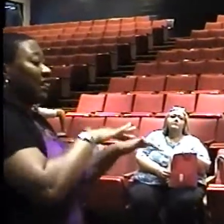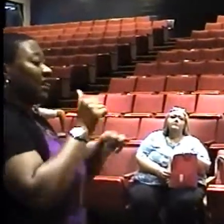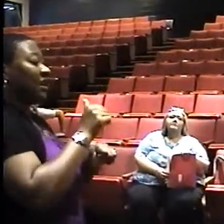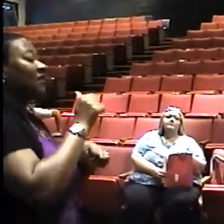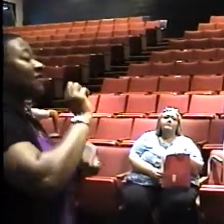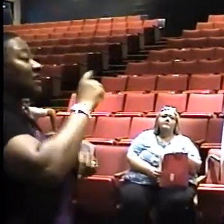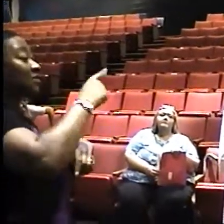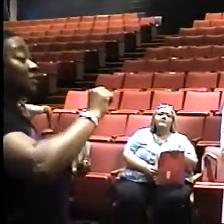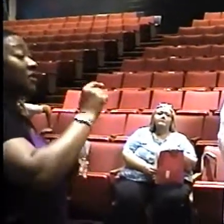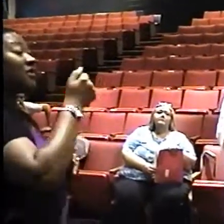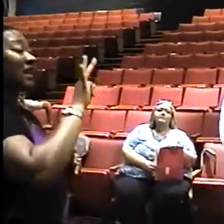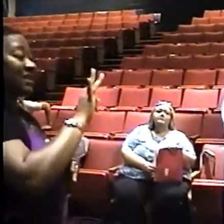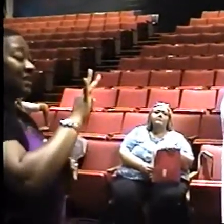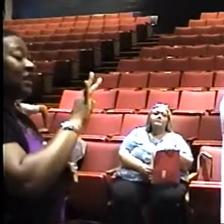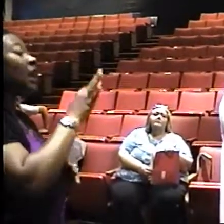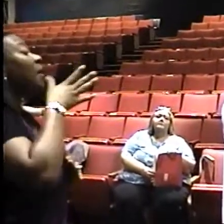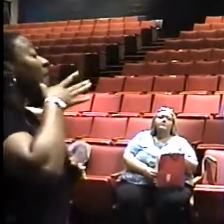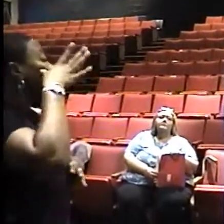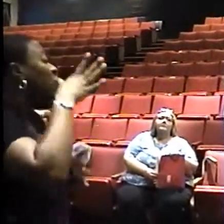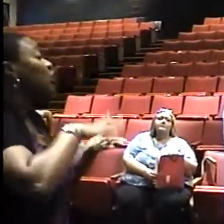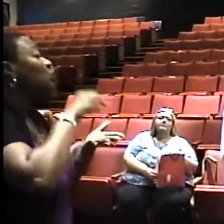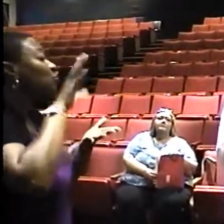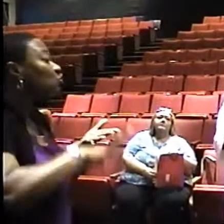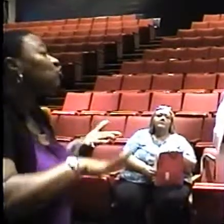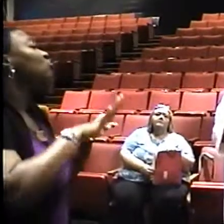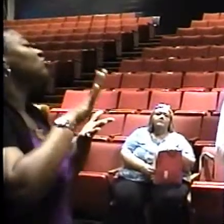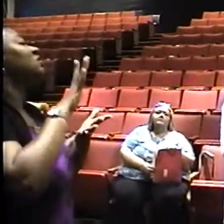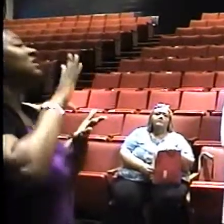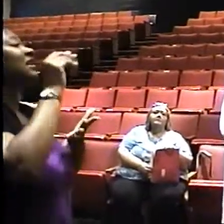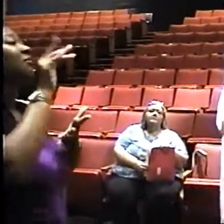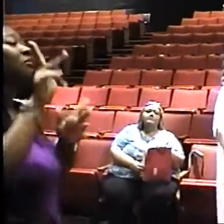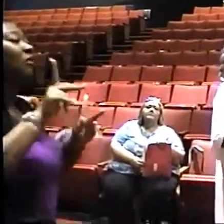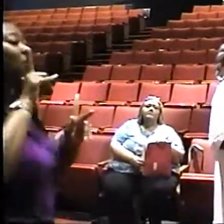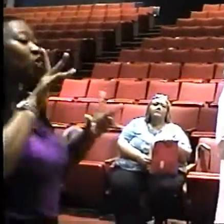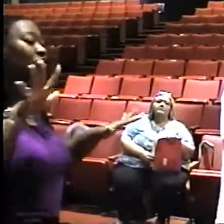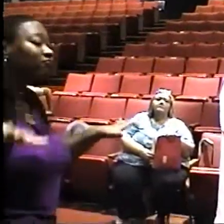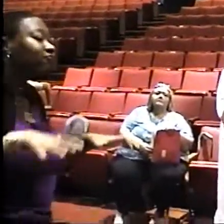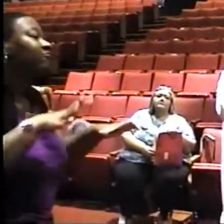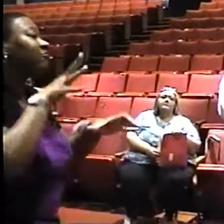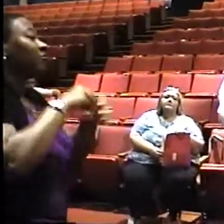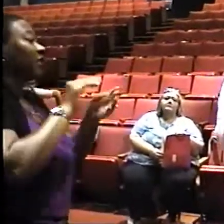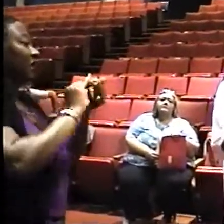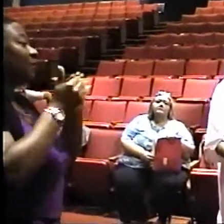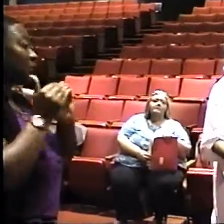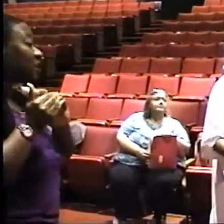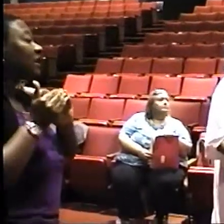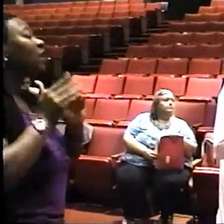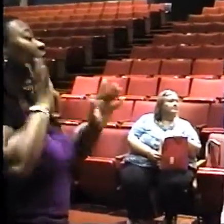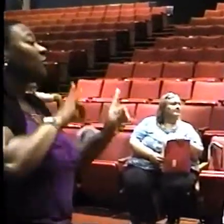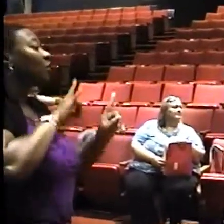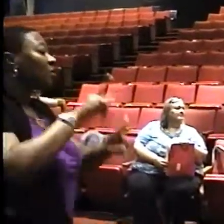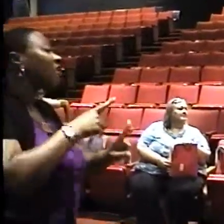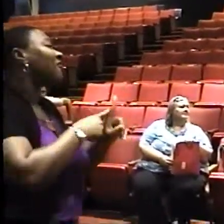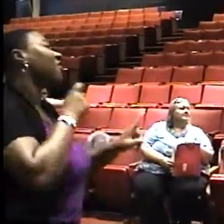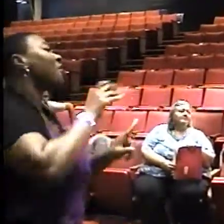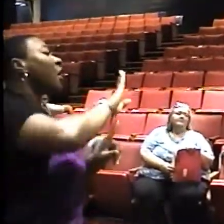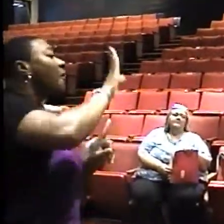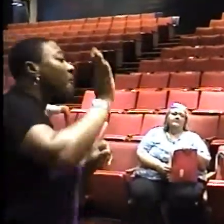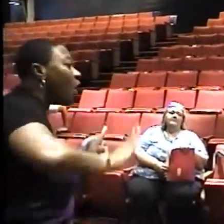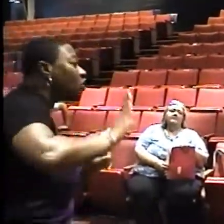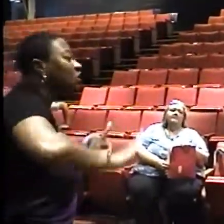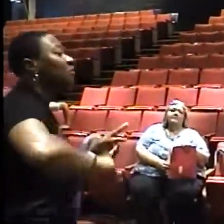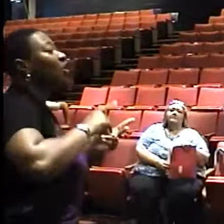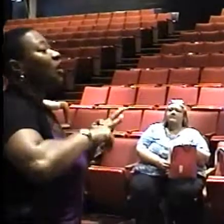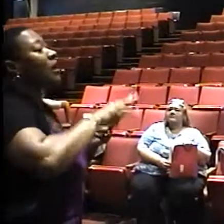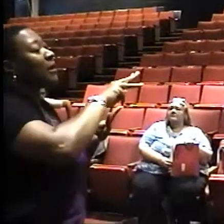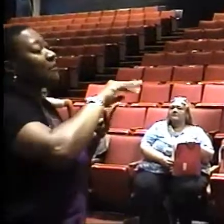students and parents meeting up together with people from Baltimore, Philadelphia, Mississippi, Kansas. We're